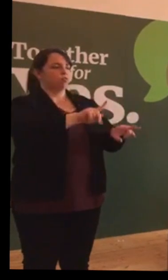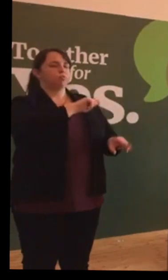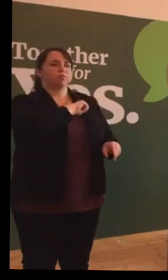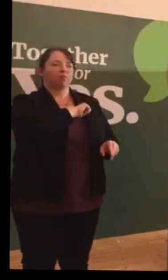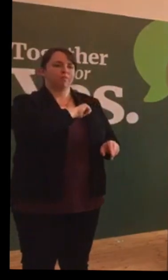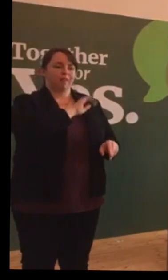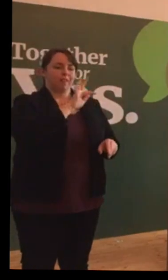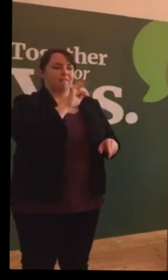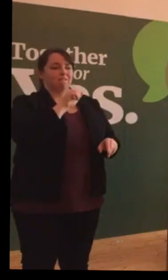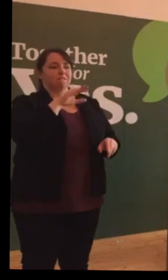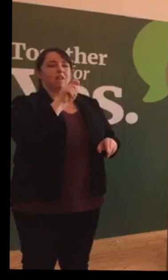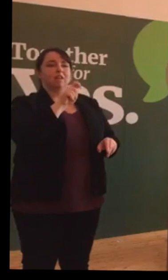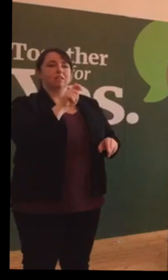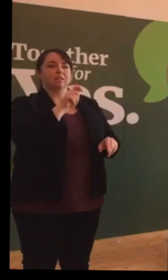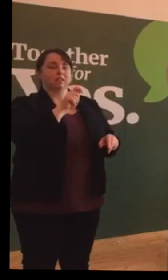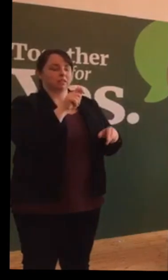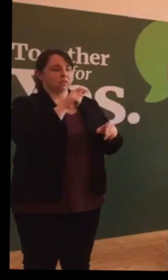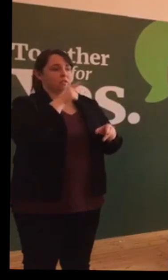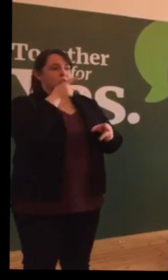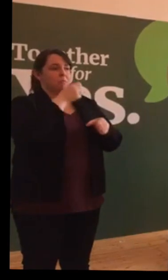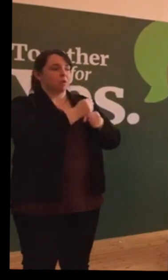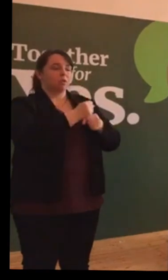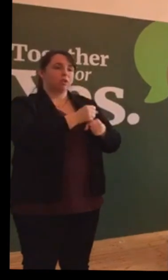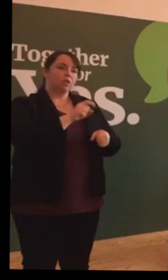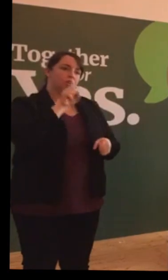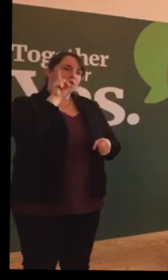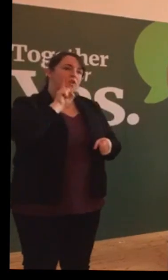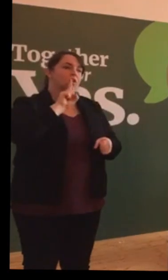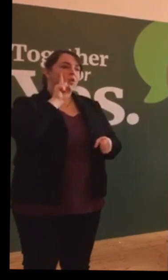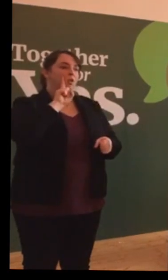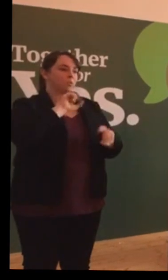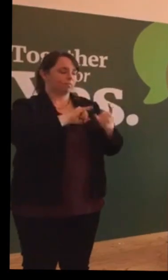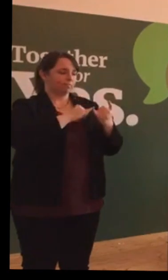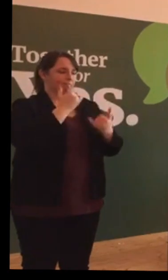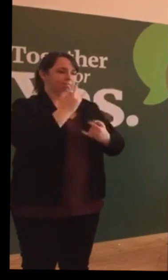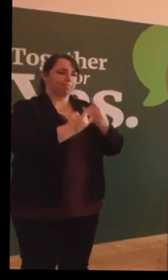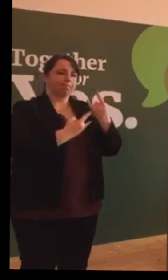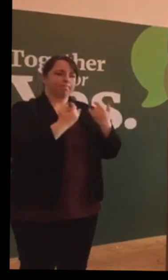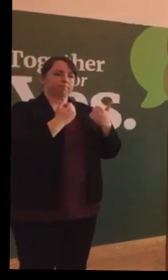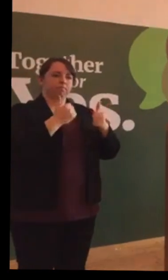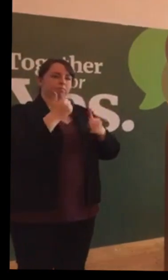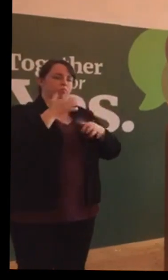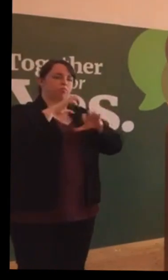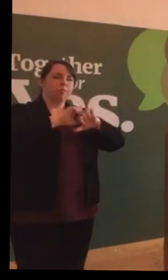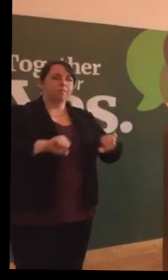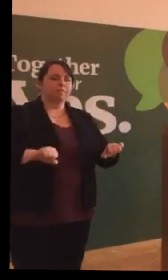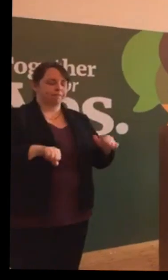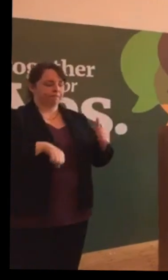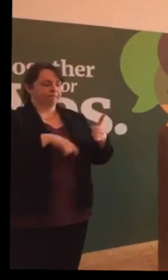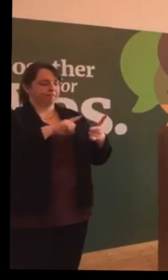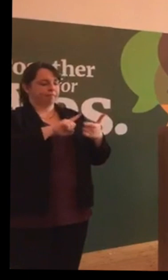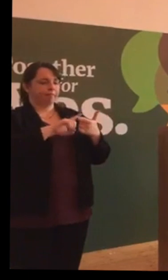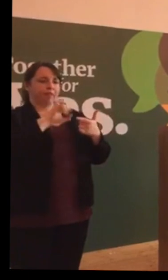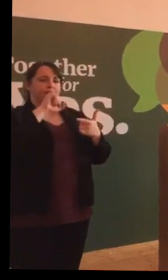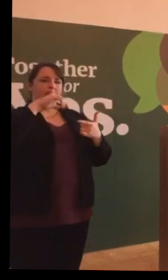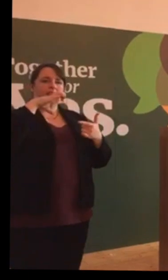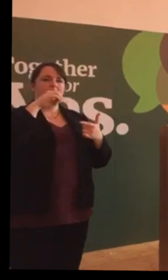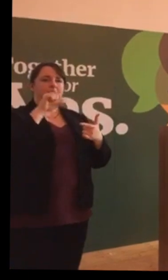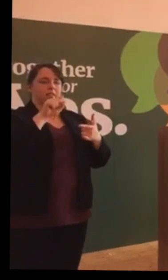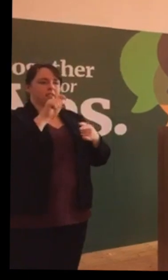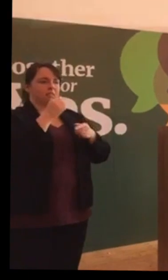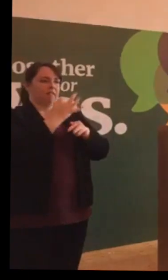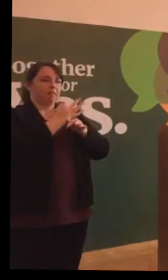Facts about girls who were raped or subjected to incest going to England to have